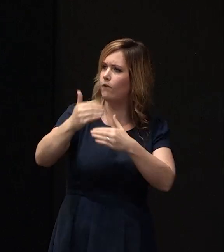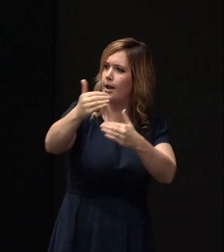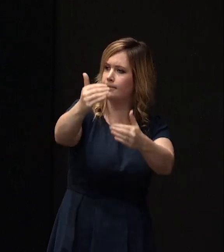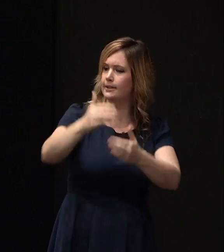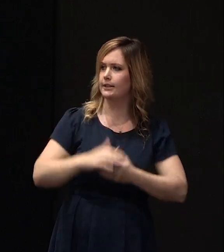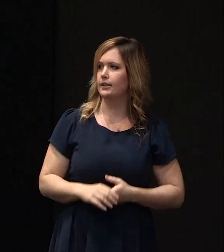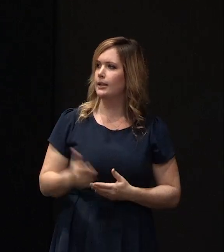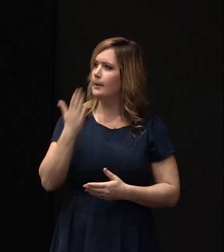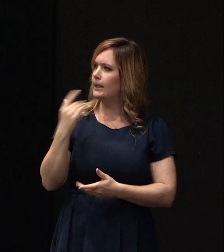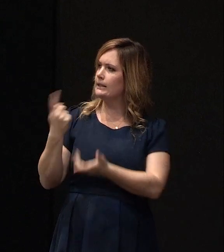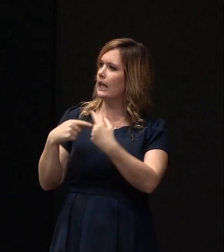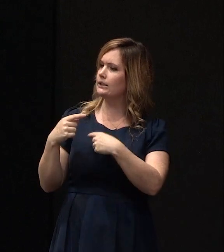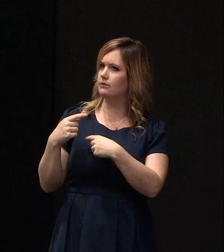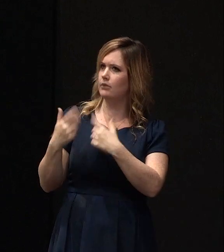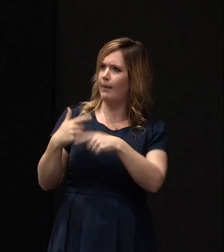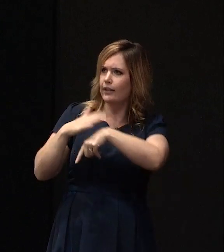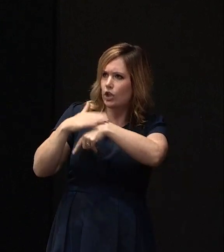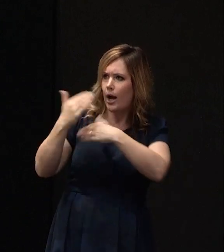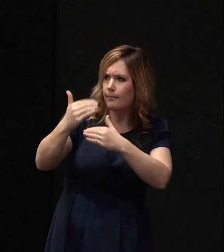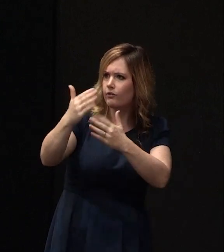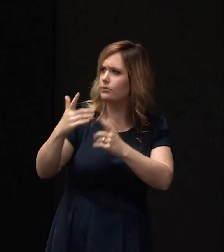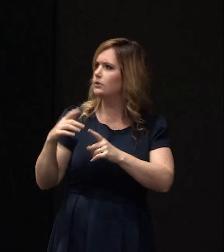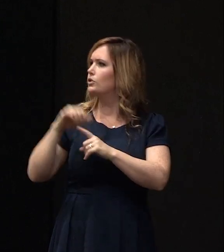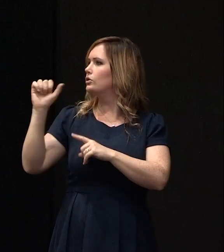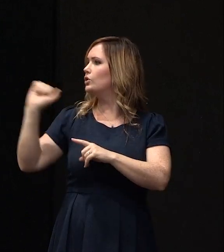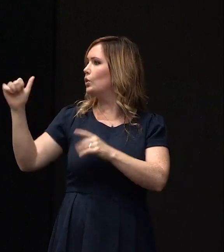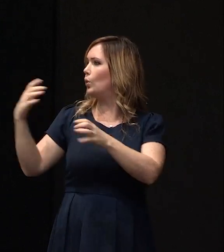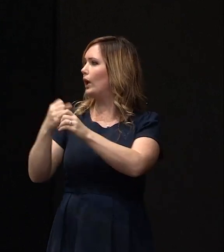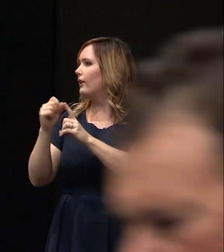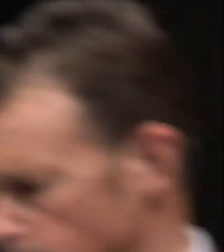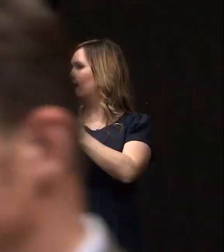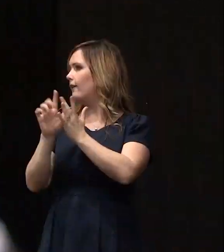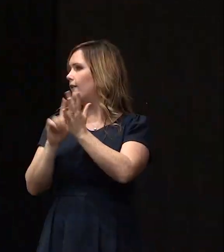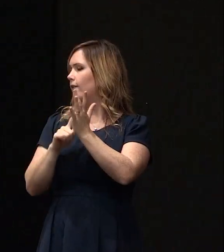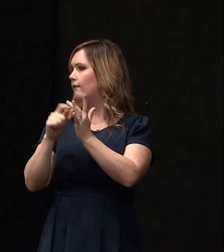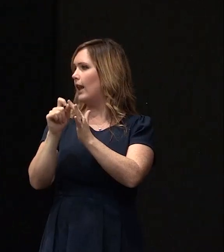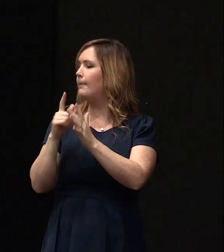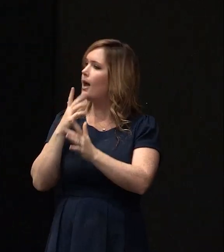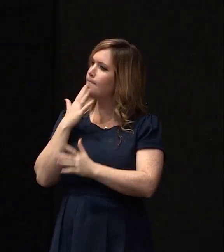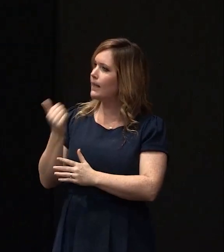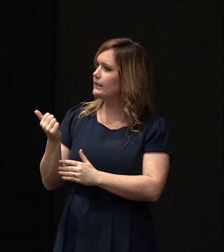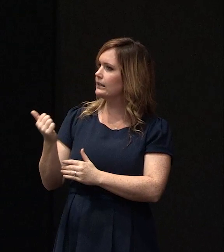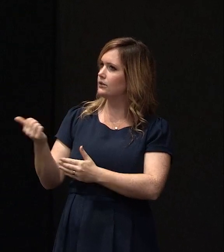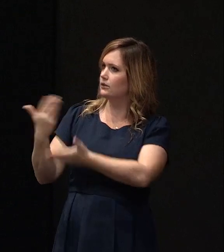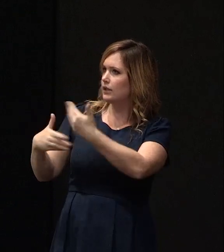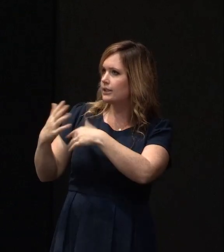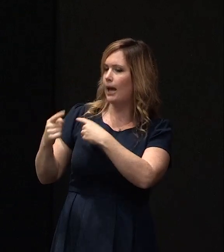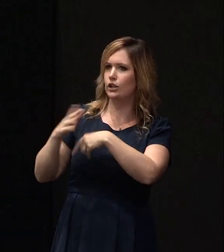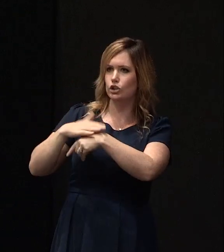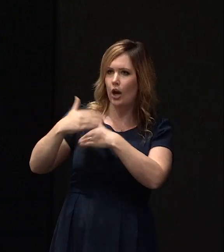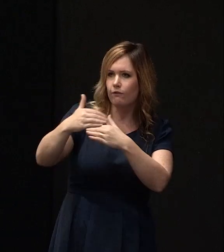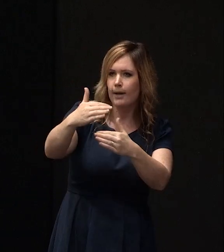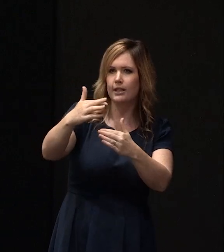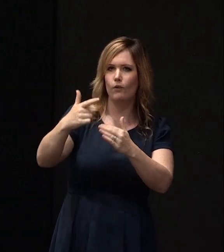Tell us about timeframes. Why don't we go down? Why don't we start at your end, Philippa, this time? So tell us about timeframes for repairs and particular people